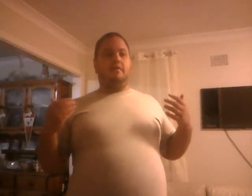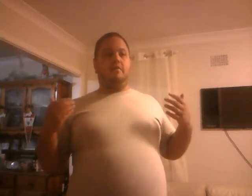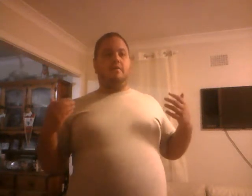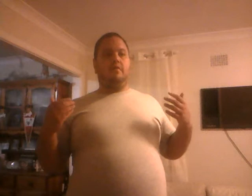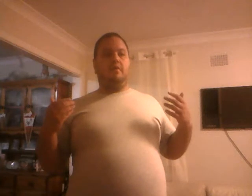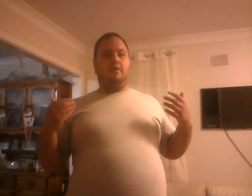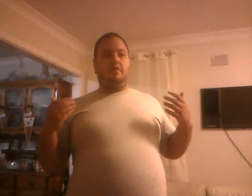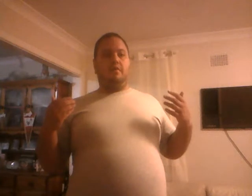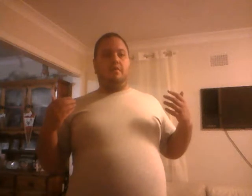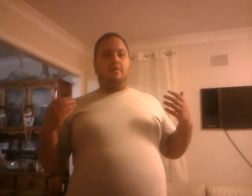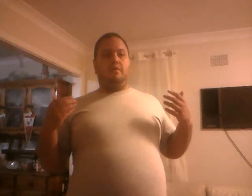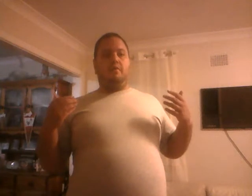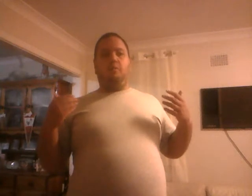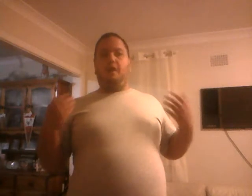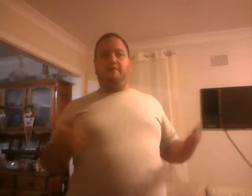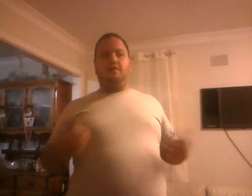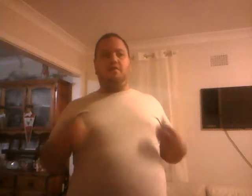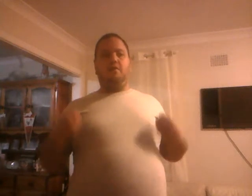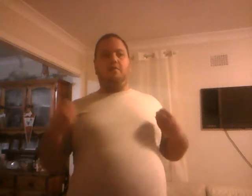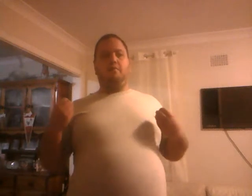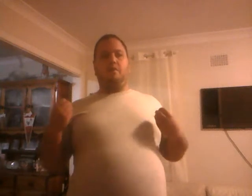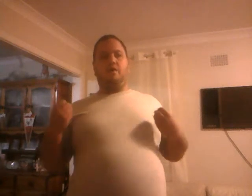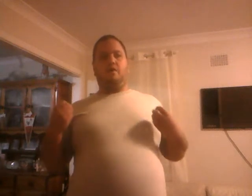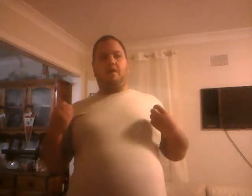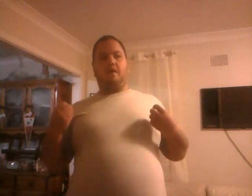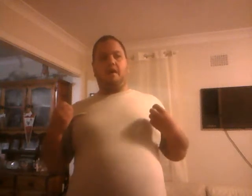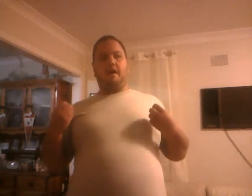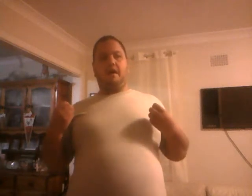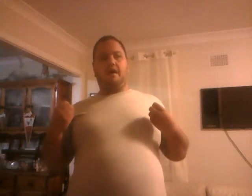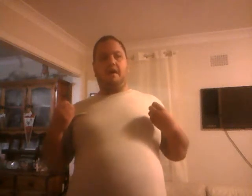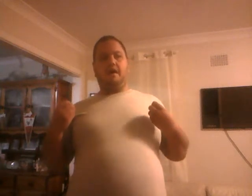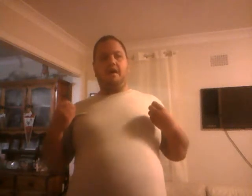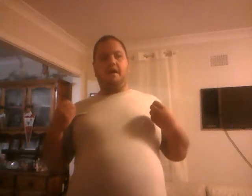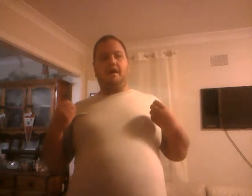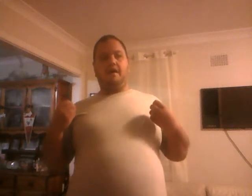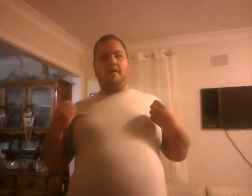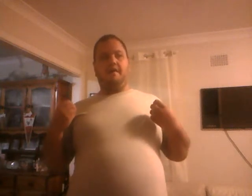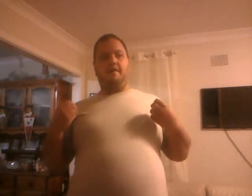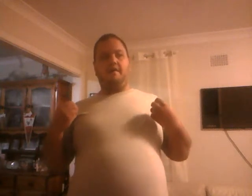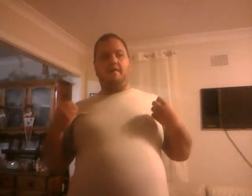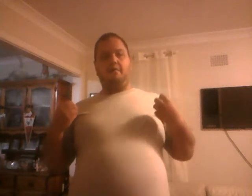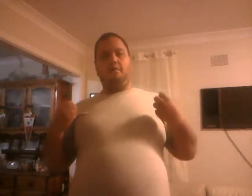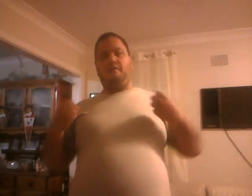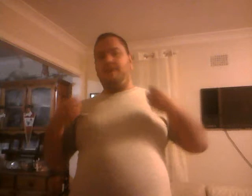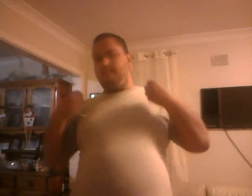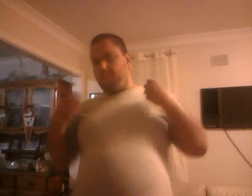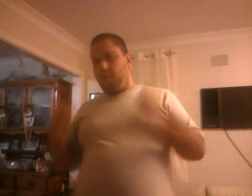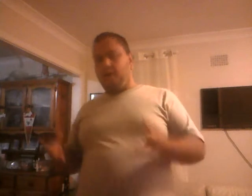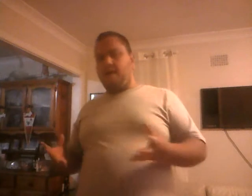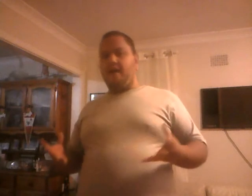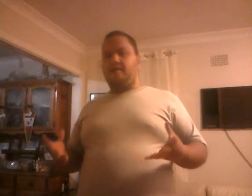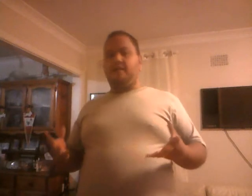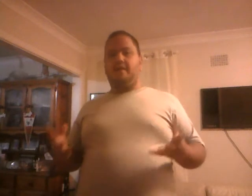wonderful, more, more flamboyant character,